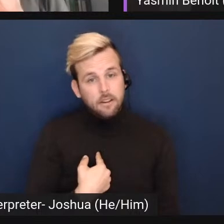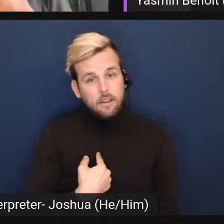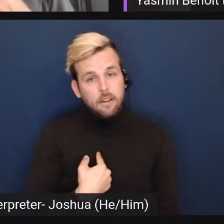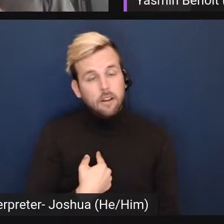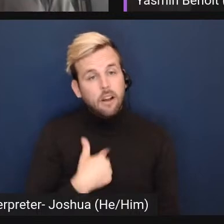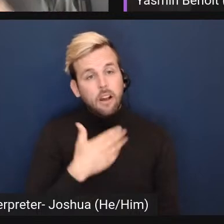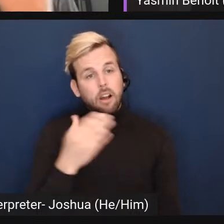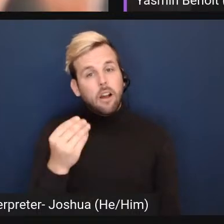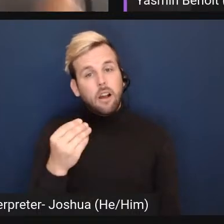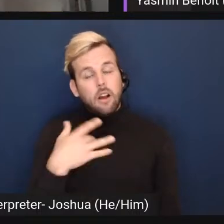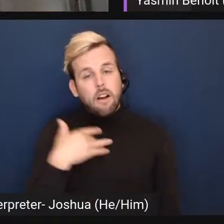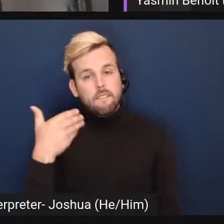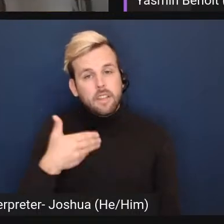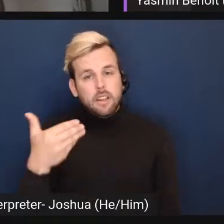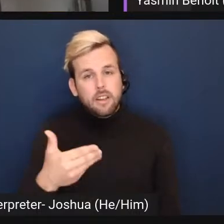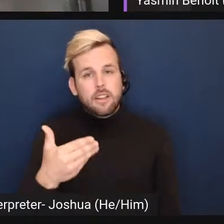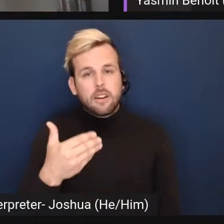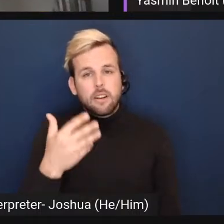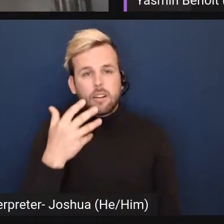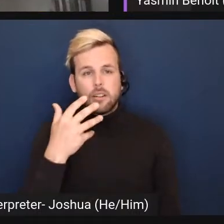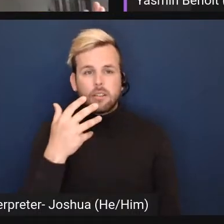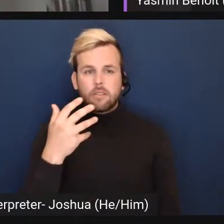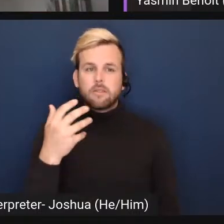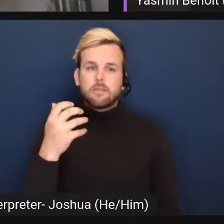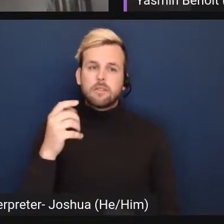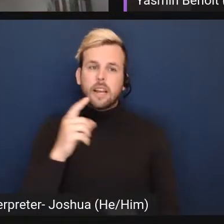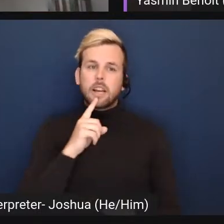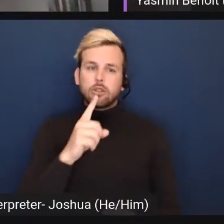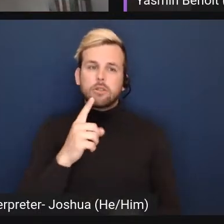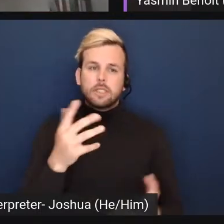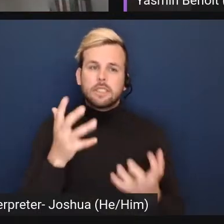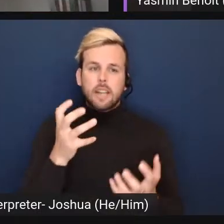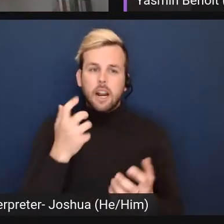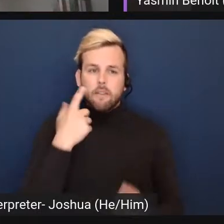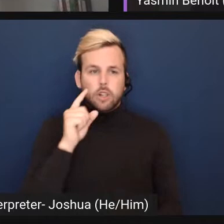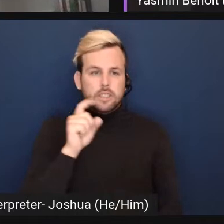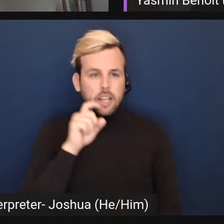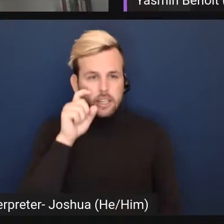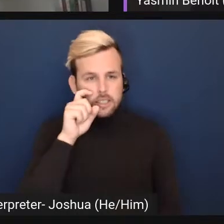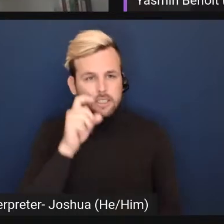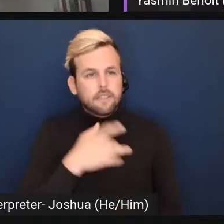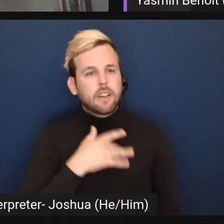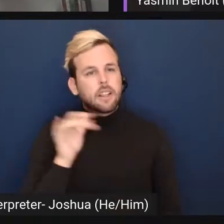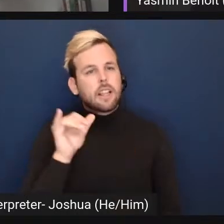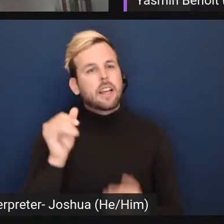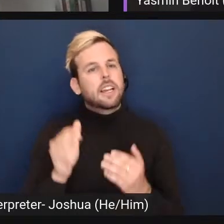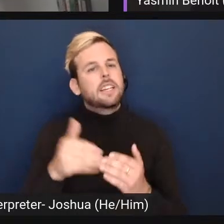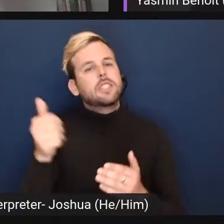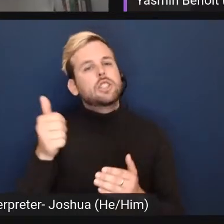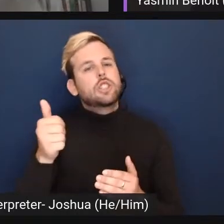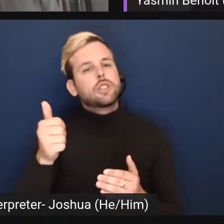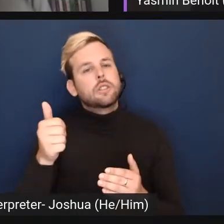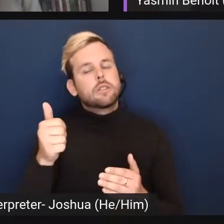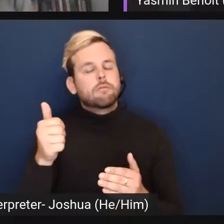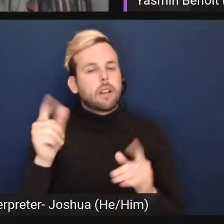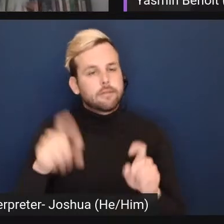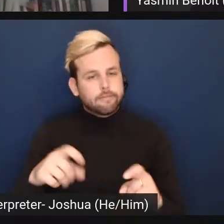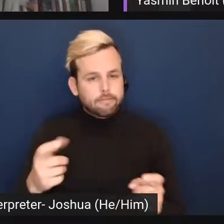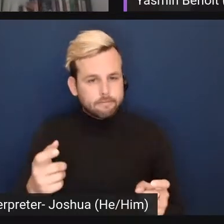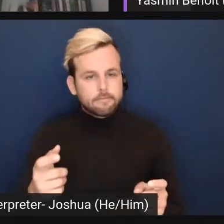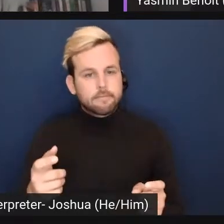that often is kind of pretty upstream from an actual desire for sex has felt like an easier litmus test. But